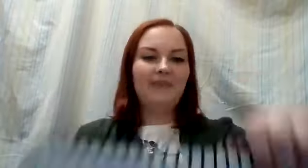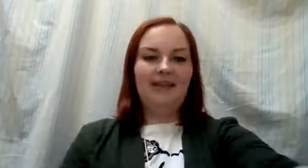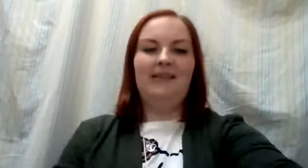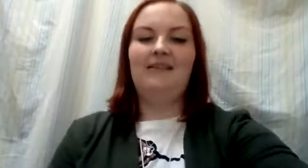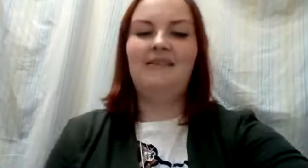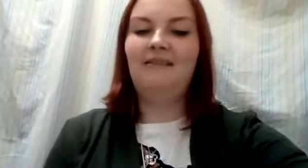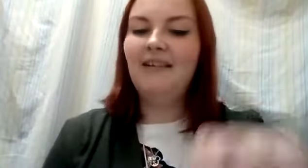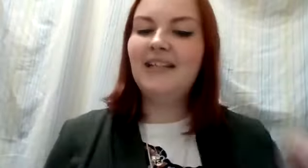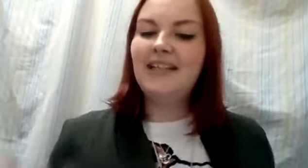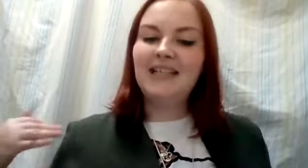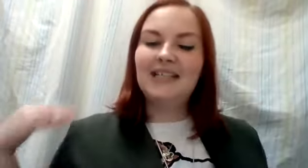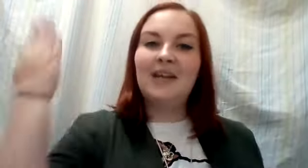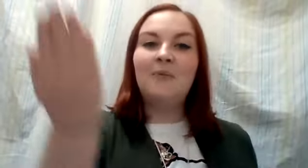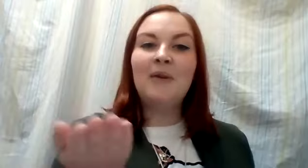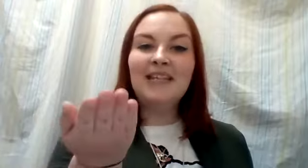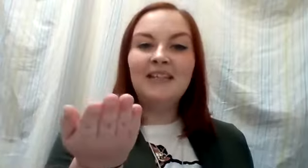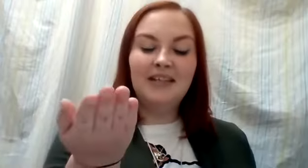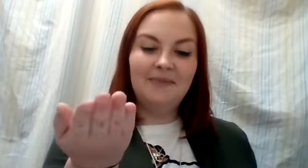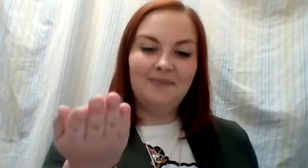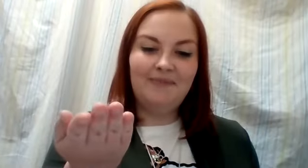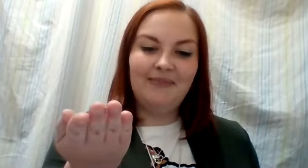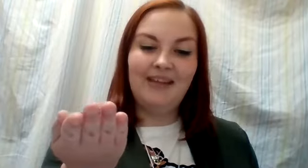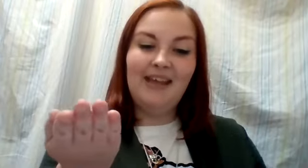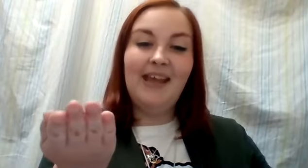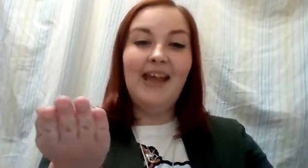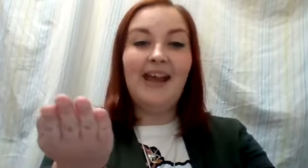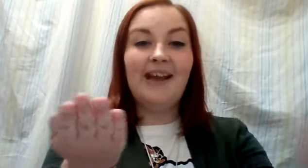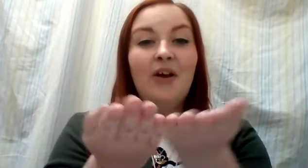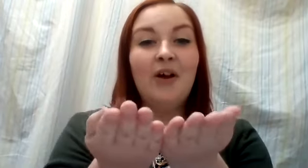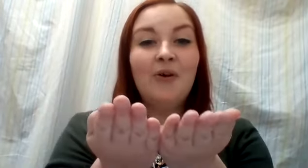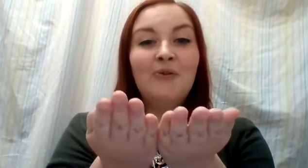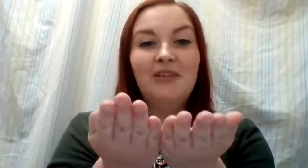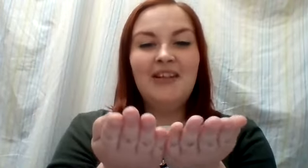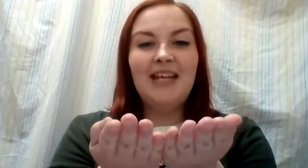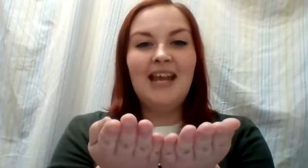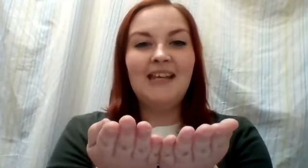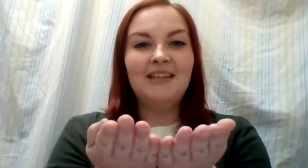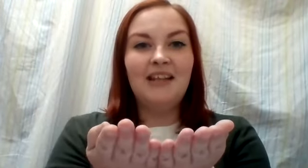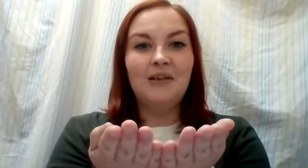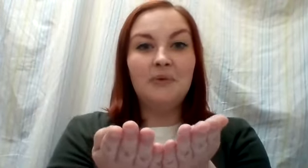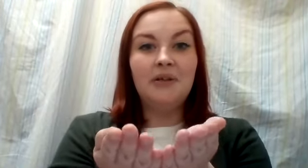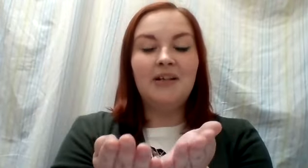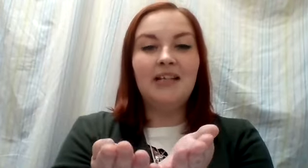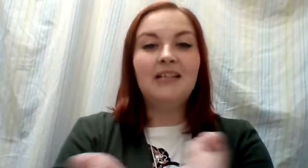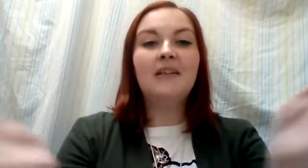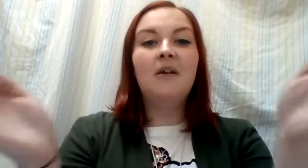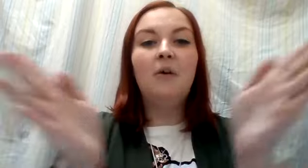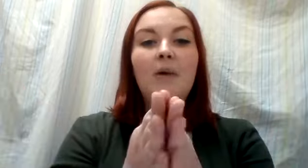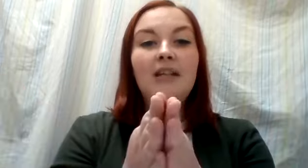All right. Say wind. Add O to the end and the word is window.